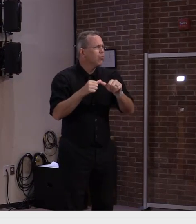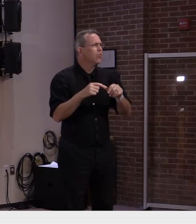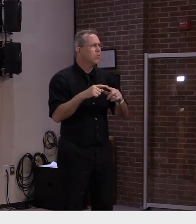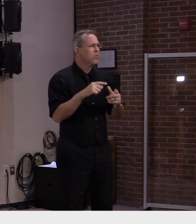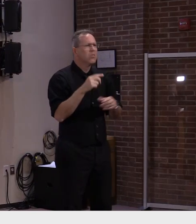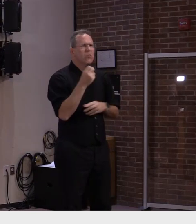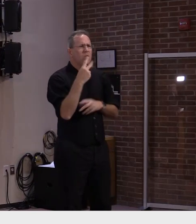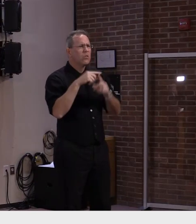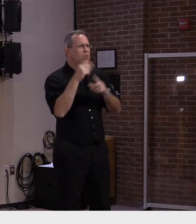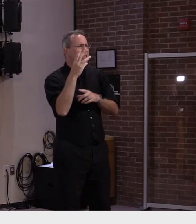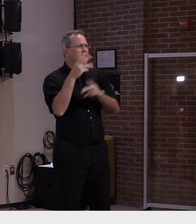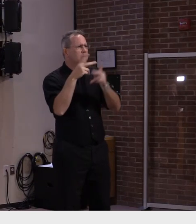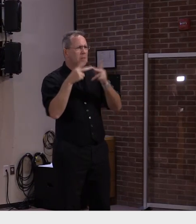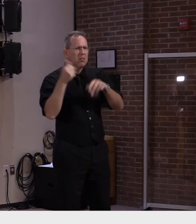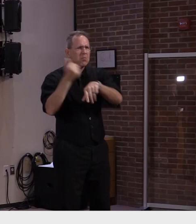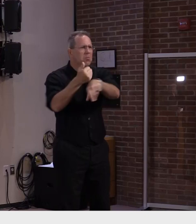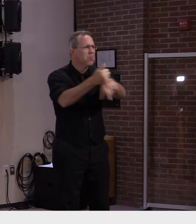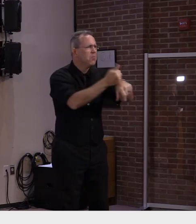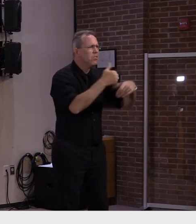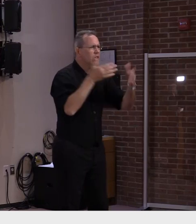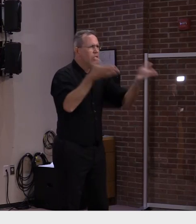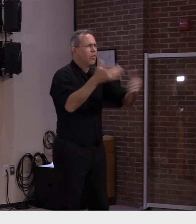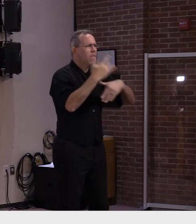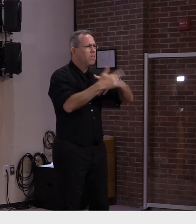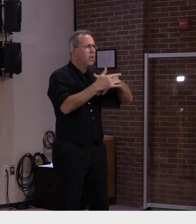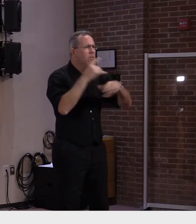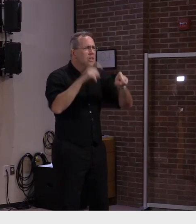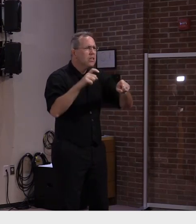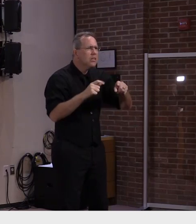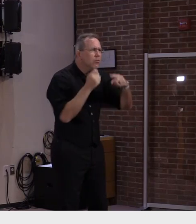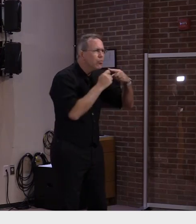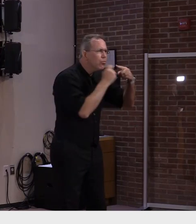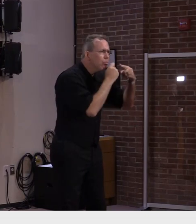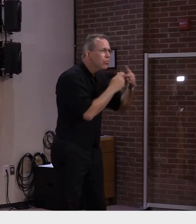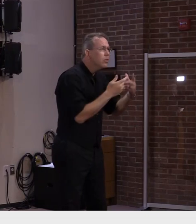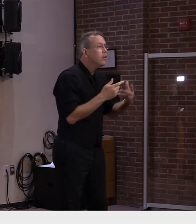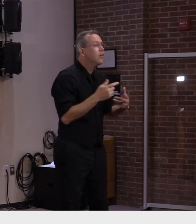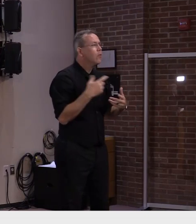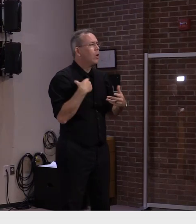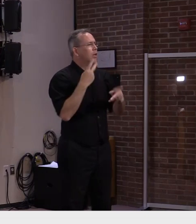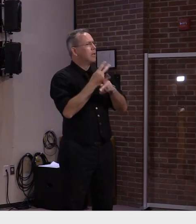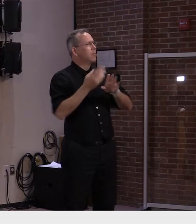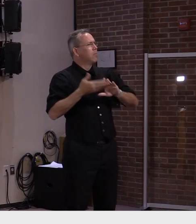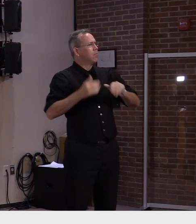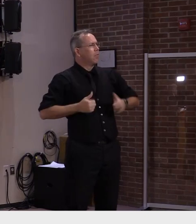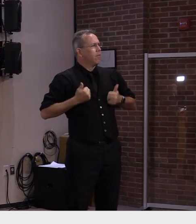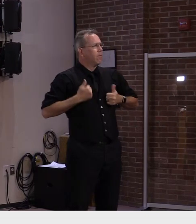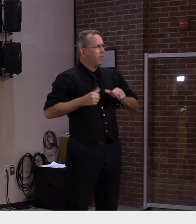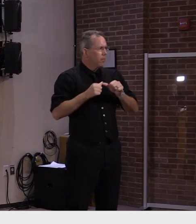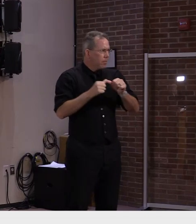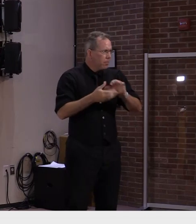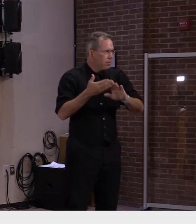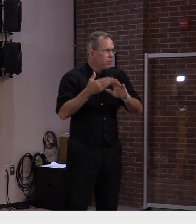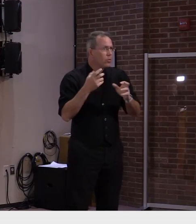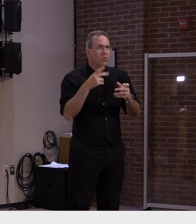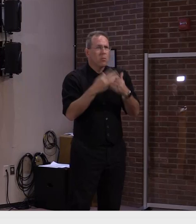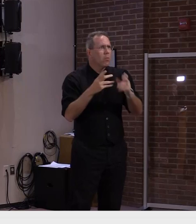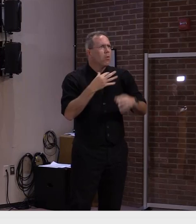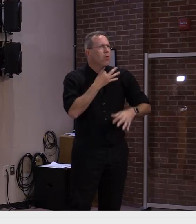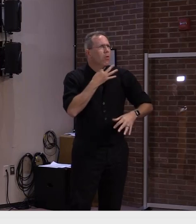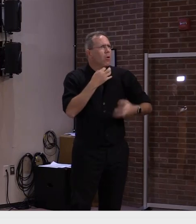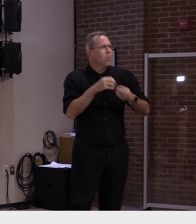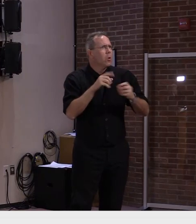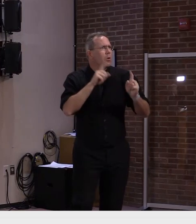dismantled that because we've seen the upsurge in testing that people want. So we've kept that